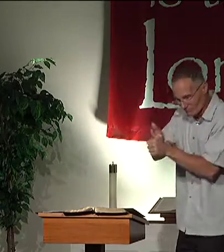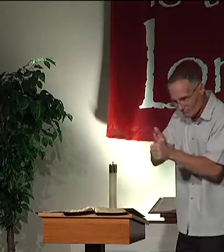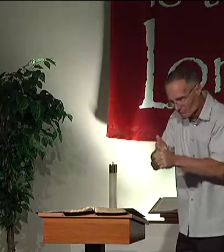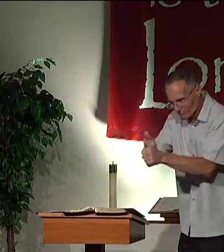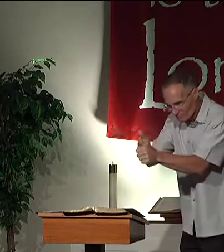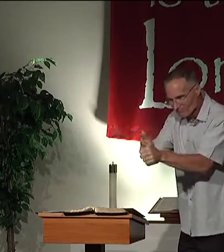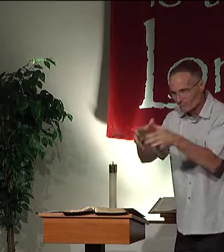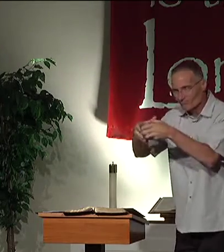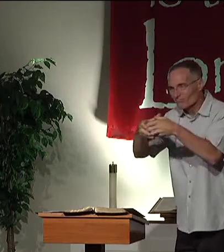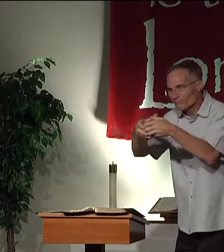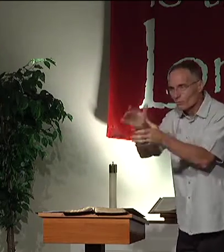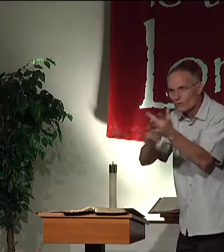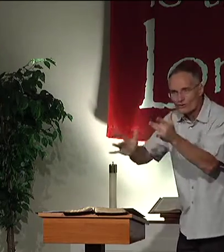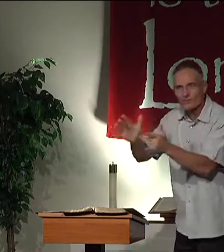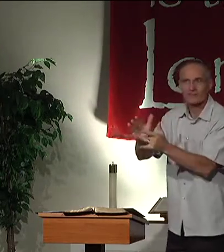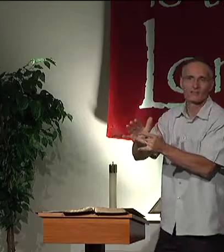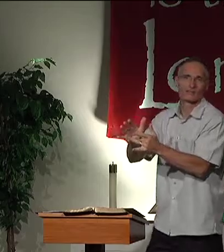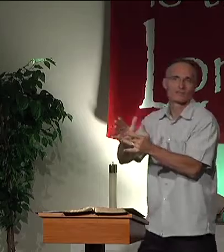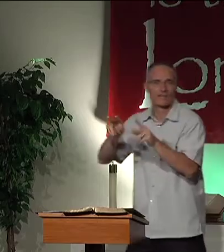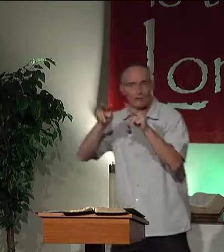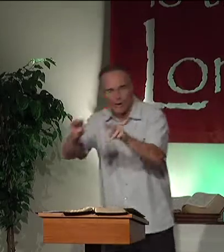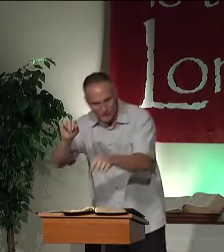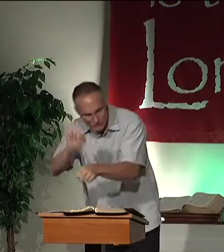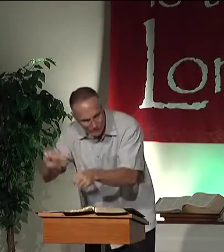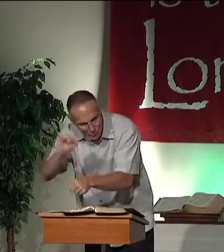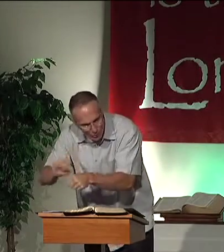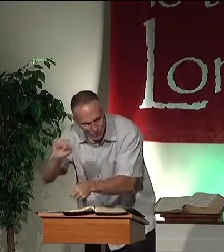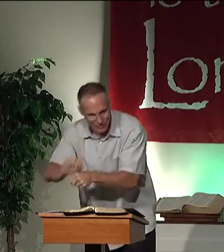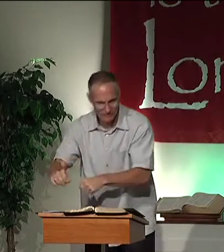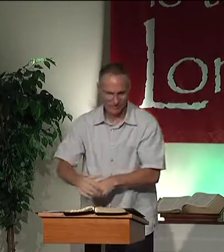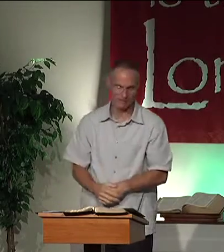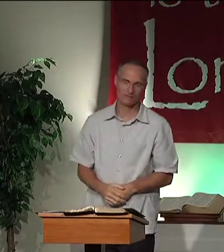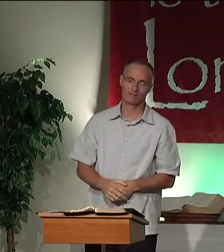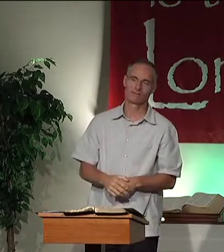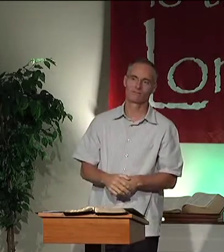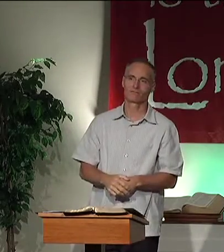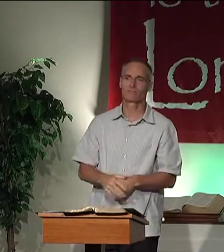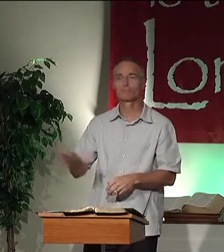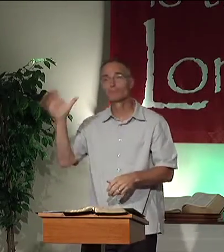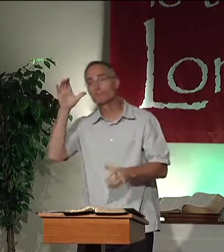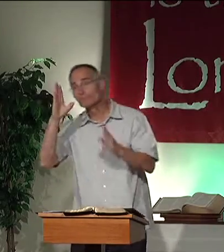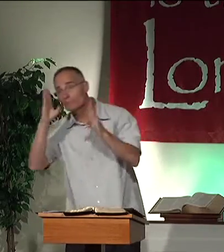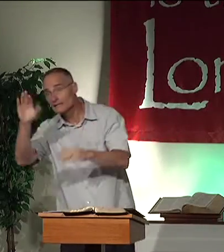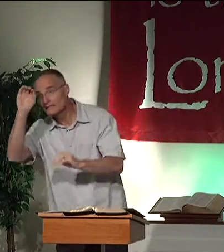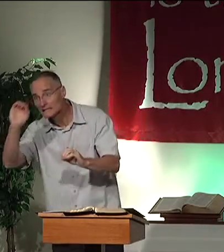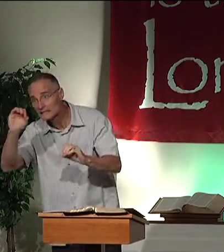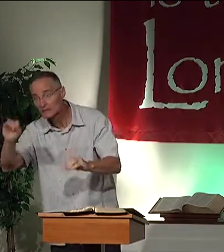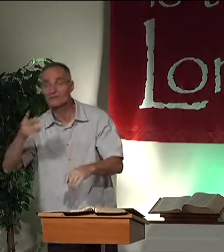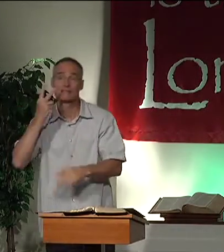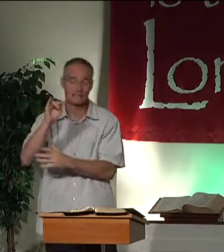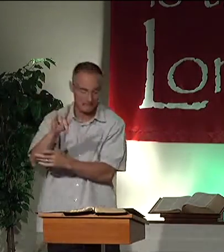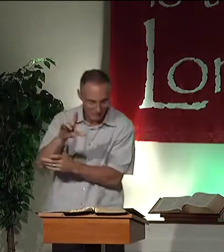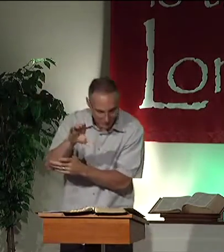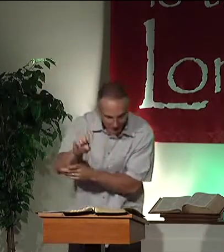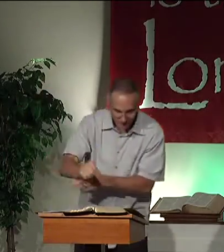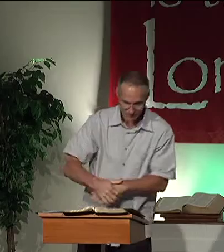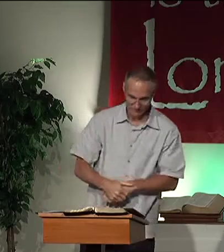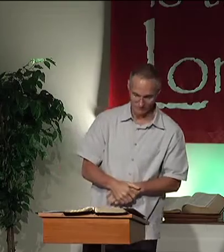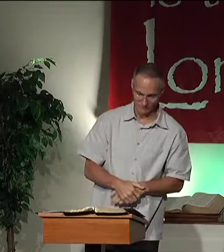Now, these disciples have been with him for two years. They've been traveling with him. They've been watching him work. They have paid attention to his